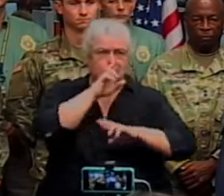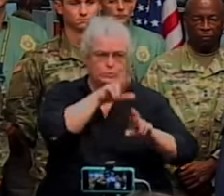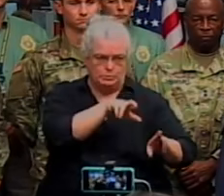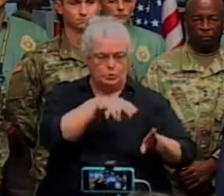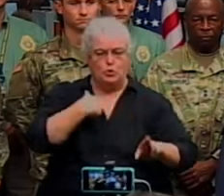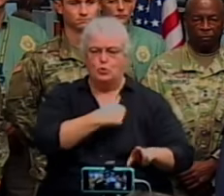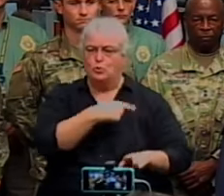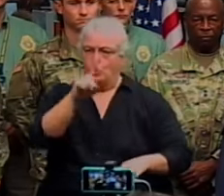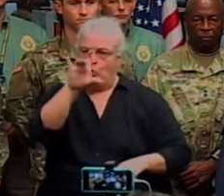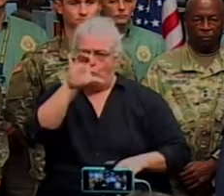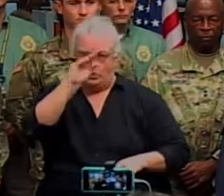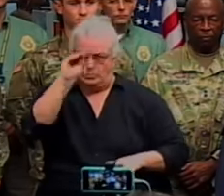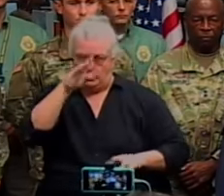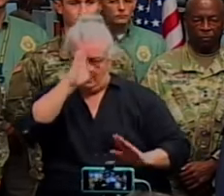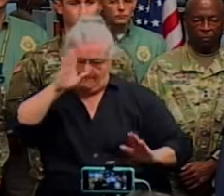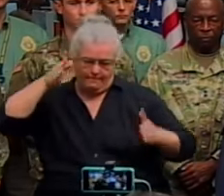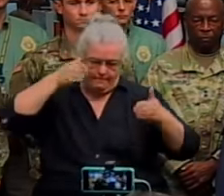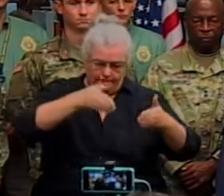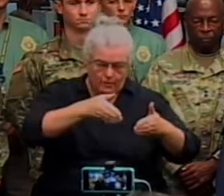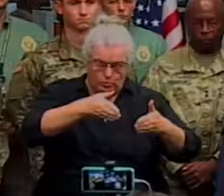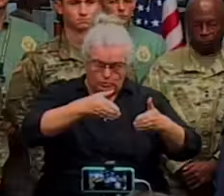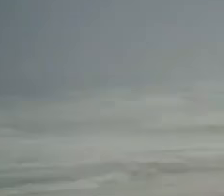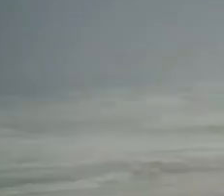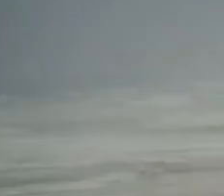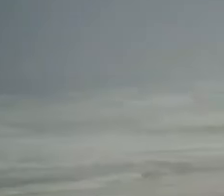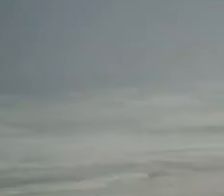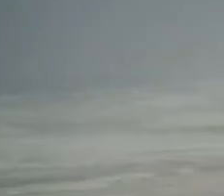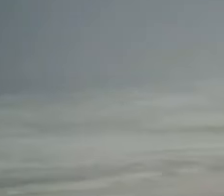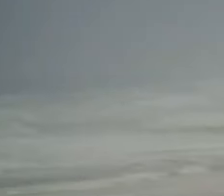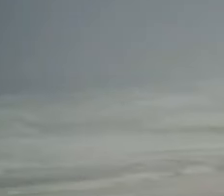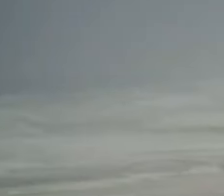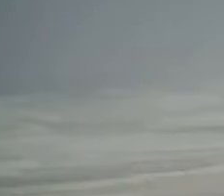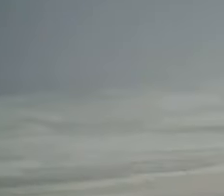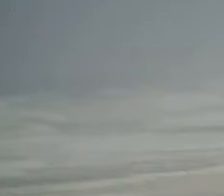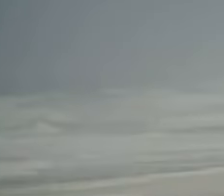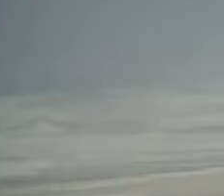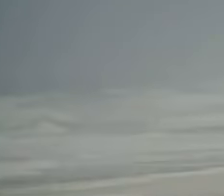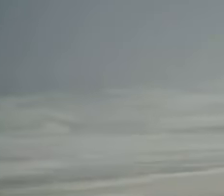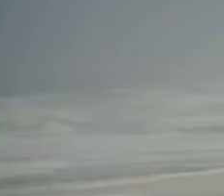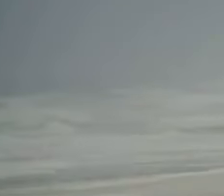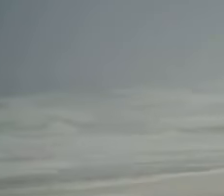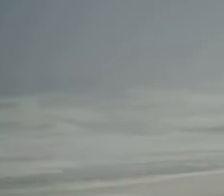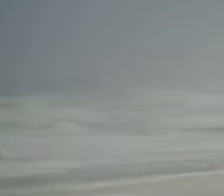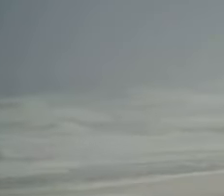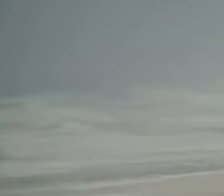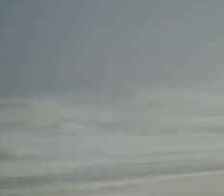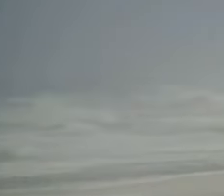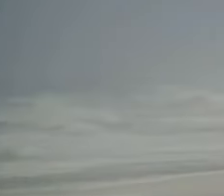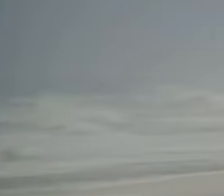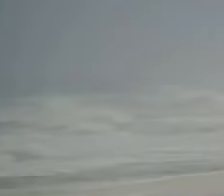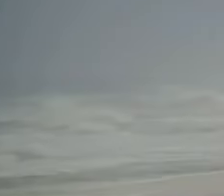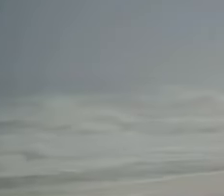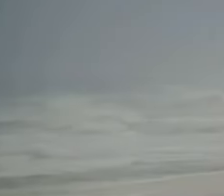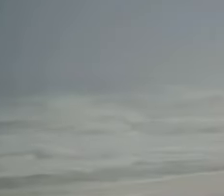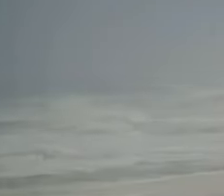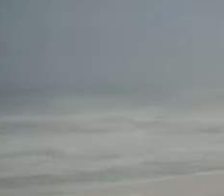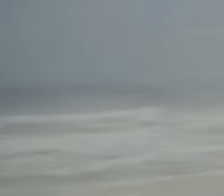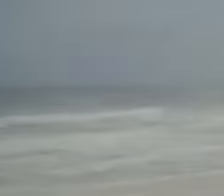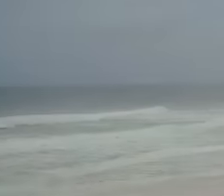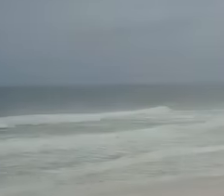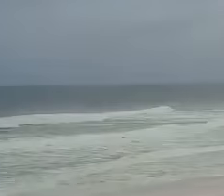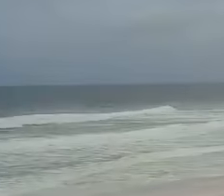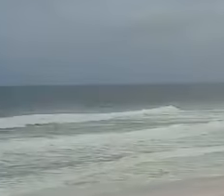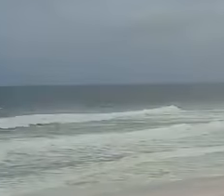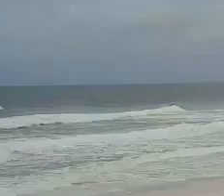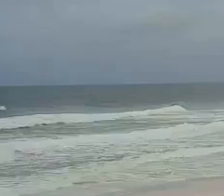100% focused on preparing for Hurricane Michael. I think a lot of people have been through 110-mile